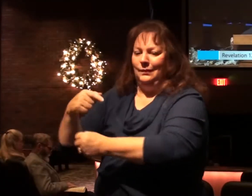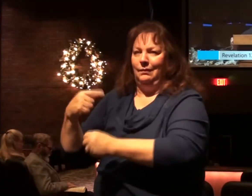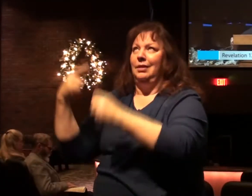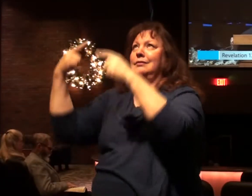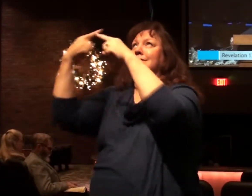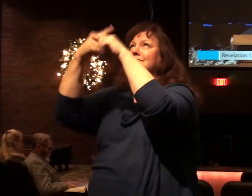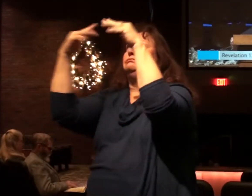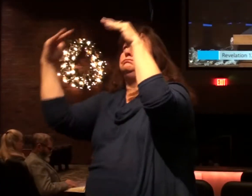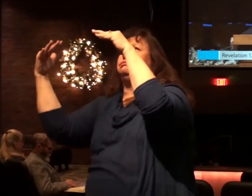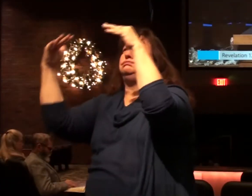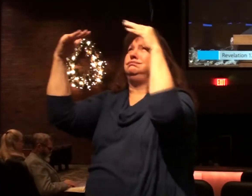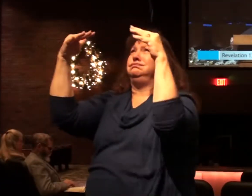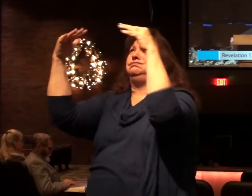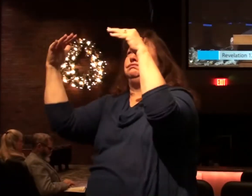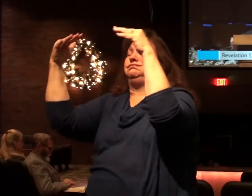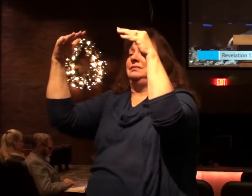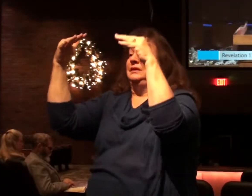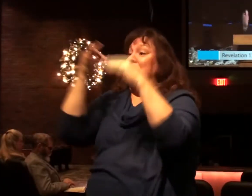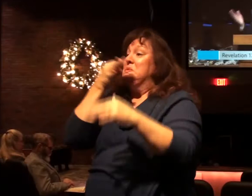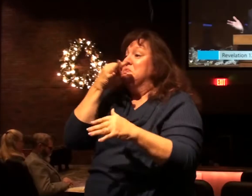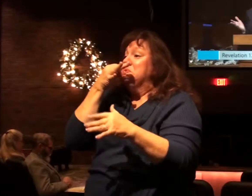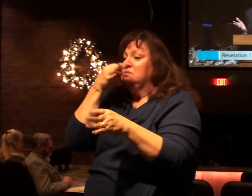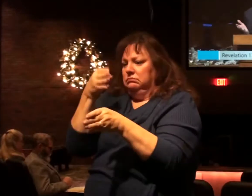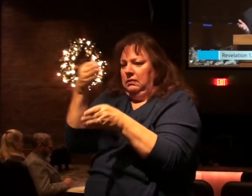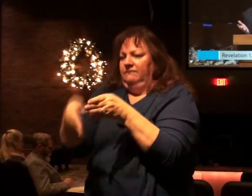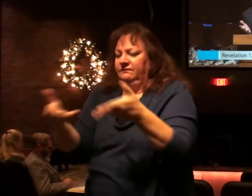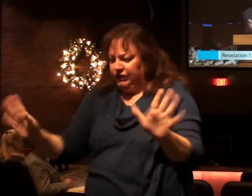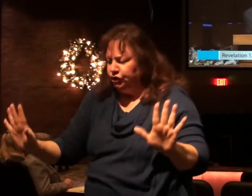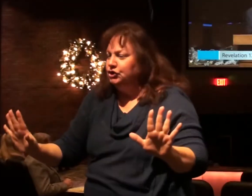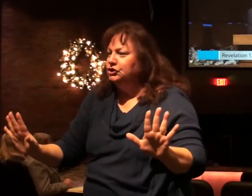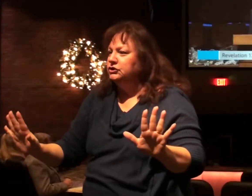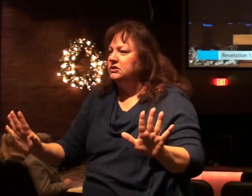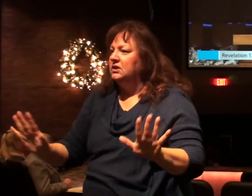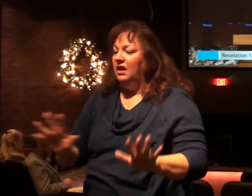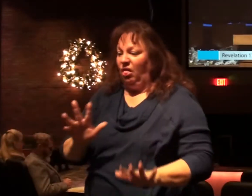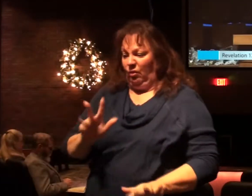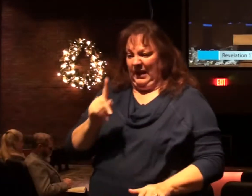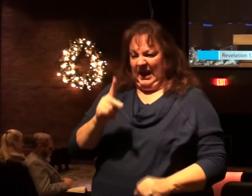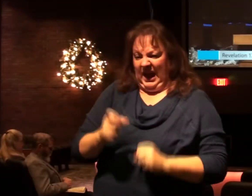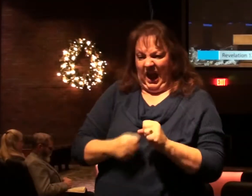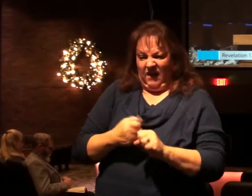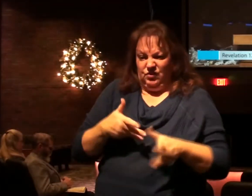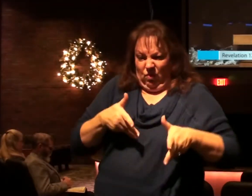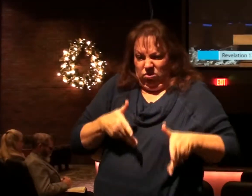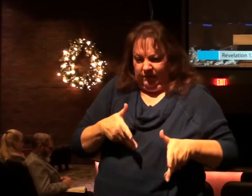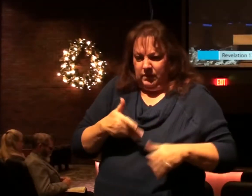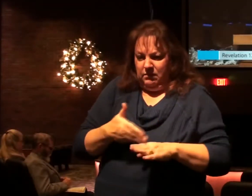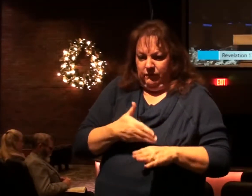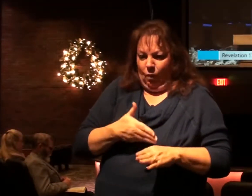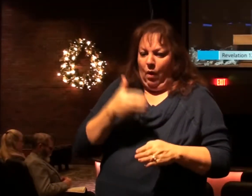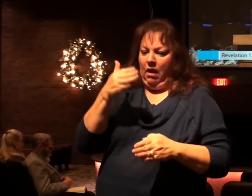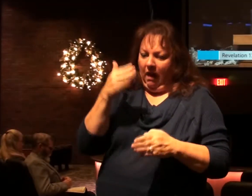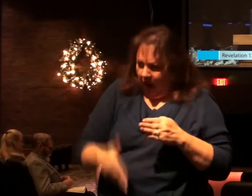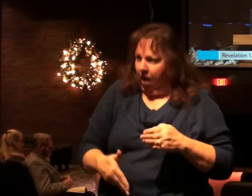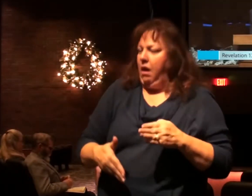are about to come to an end. We are within three and a half years of the end.